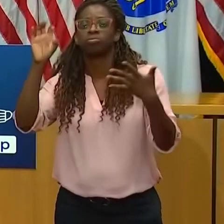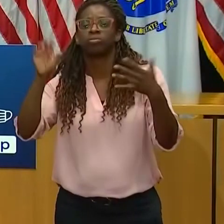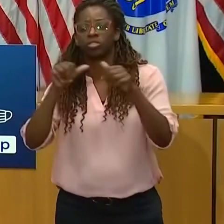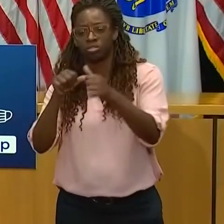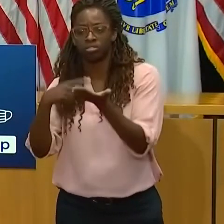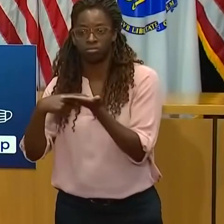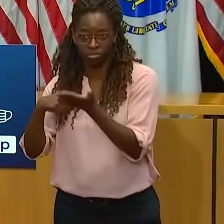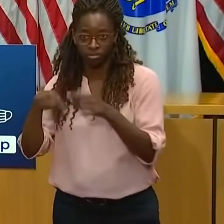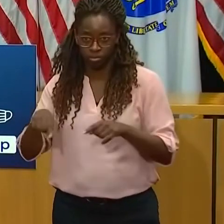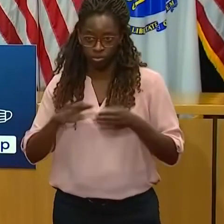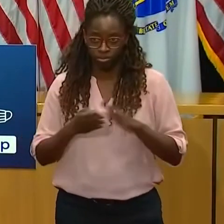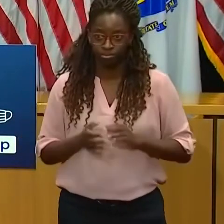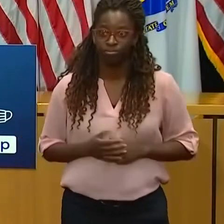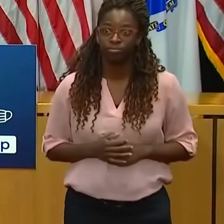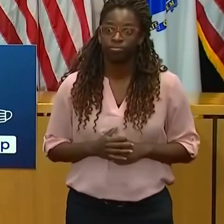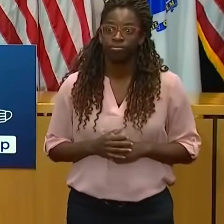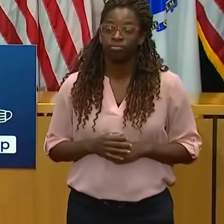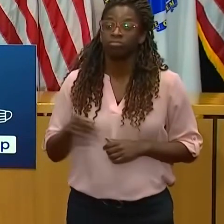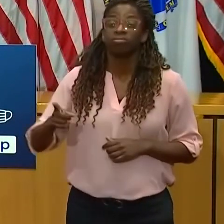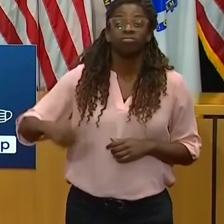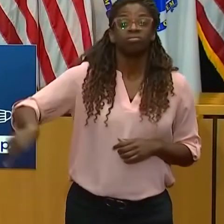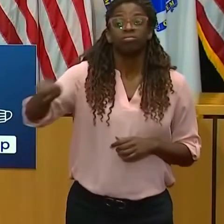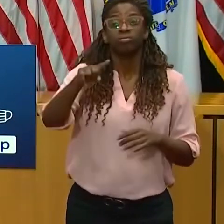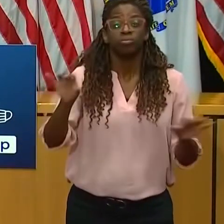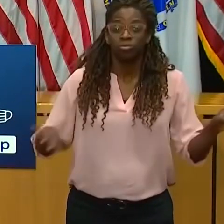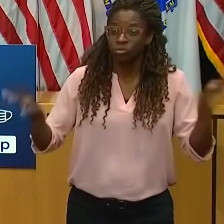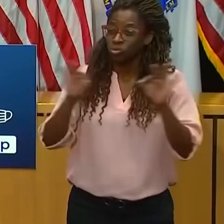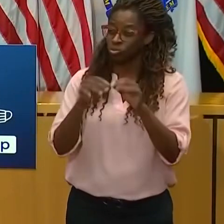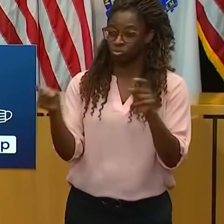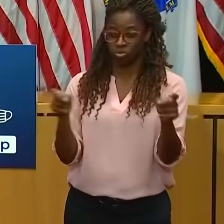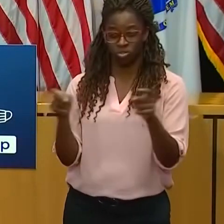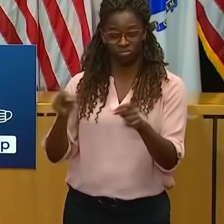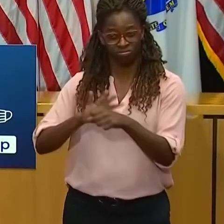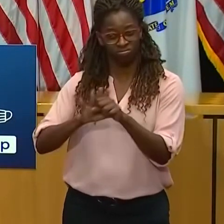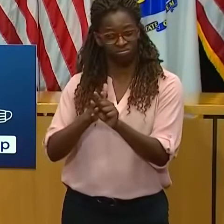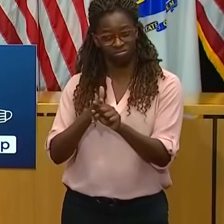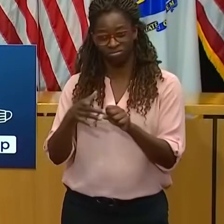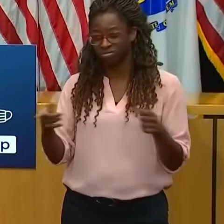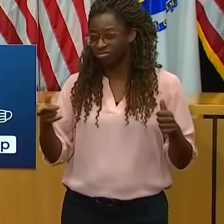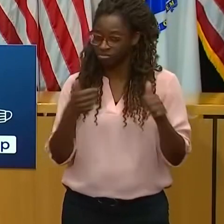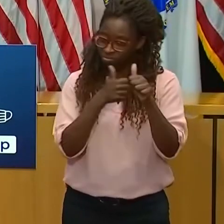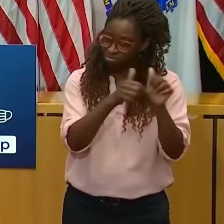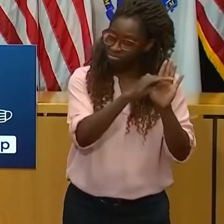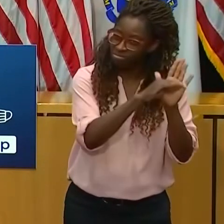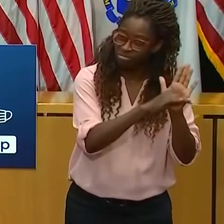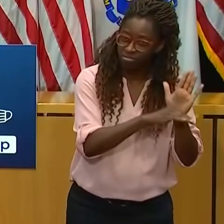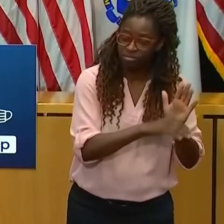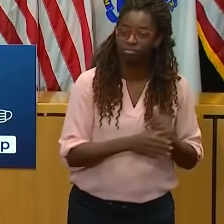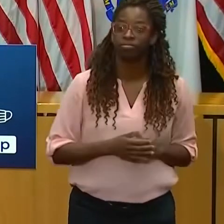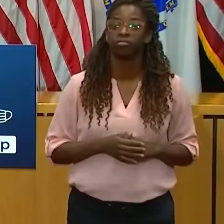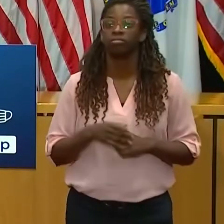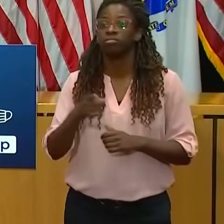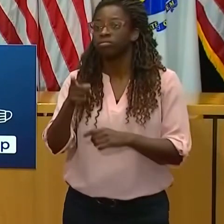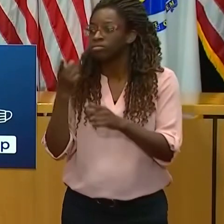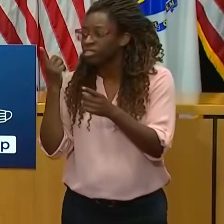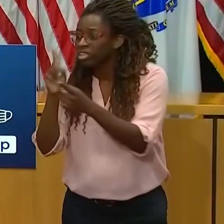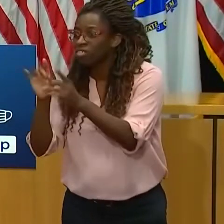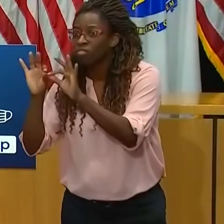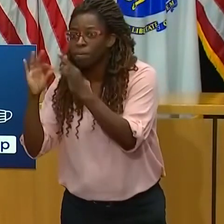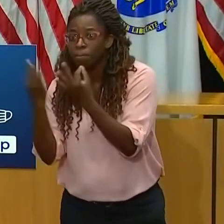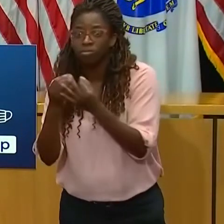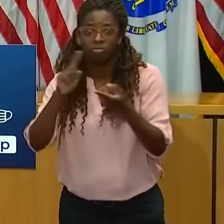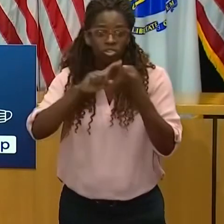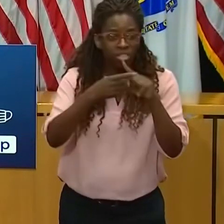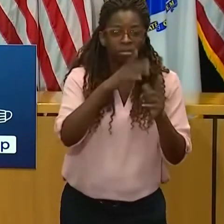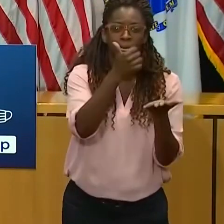role that you play and how this virus affects you, your family, your friends and your neighbors can be in helping us deal